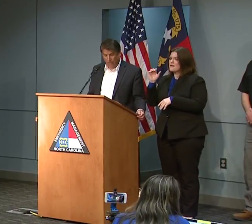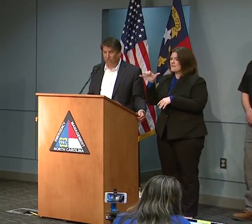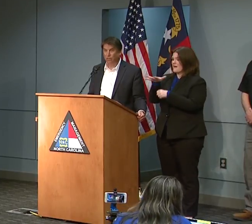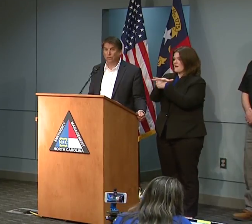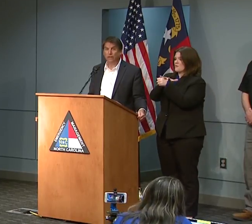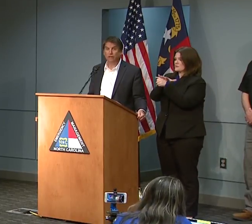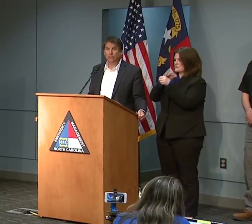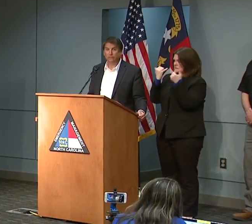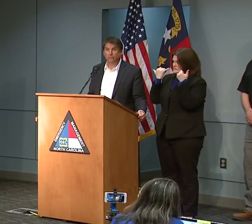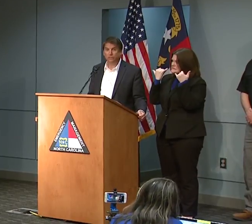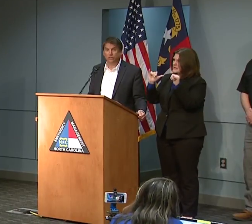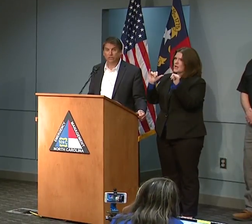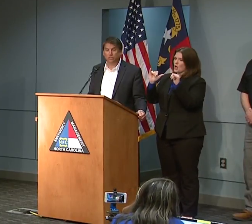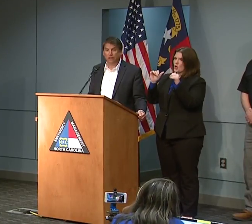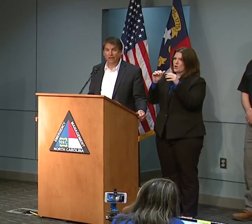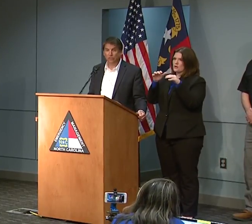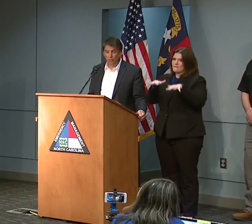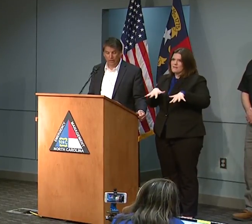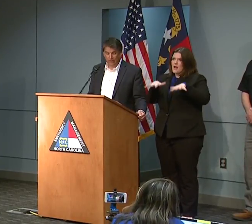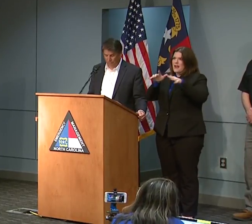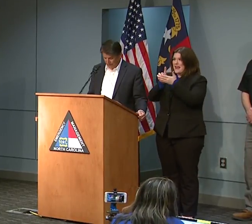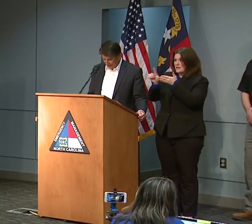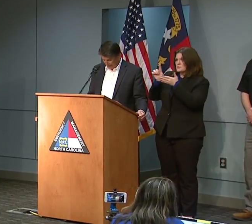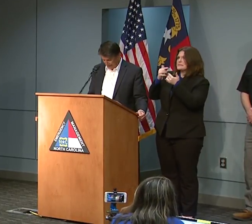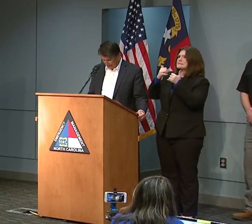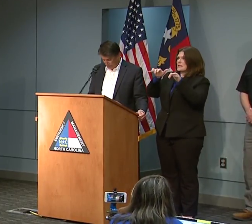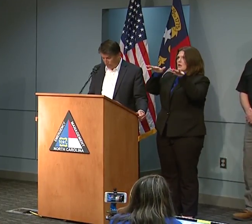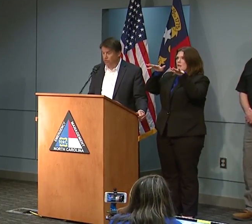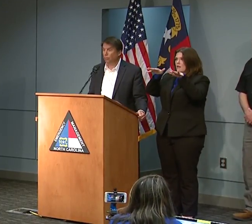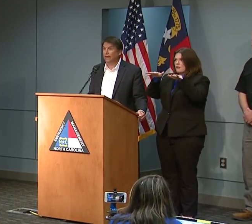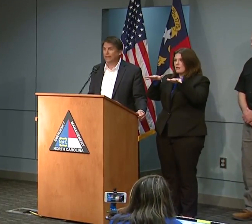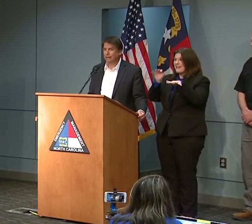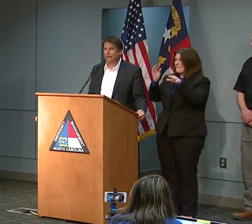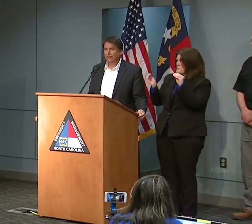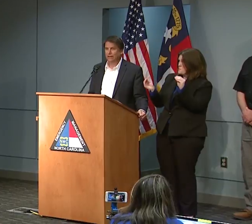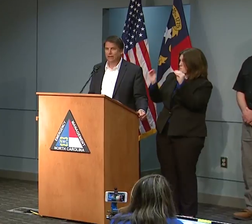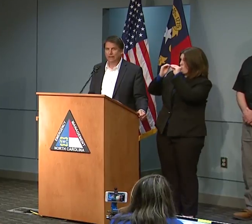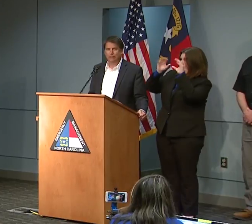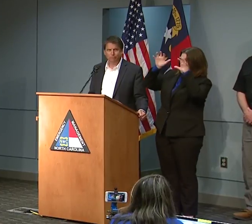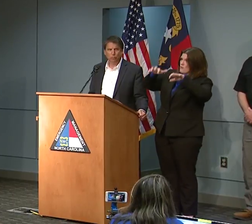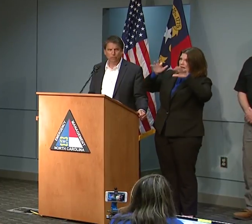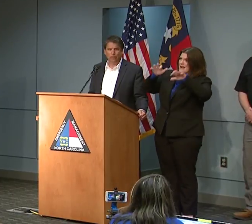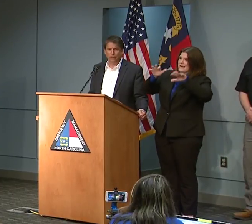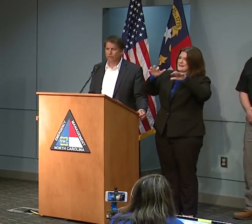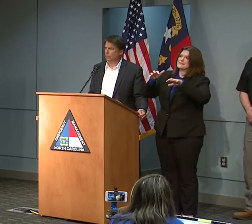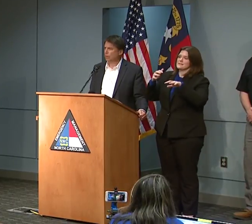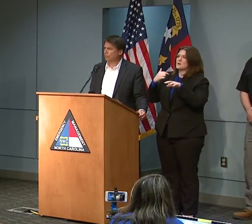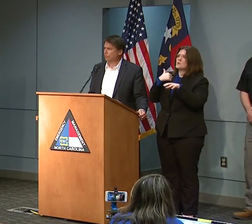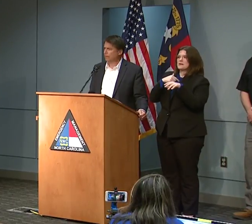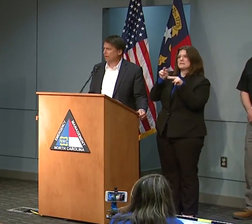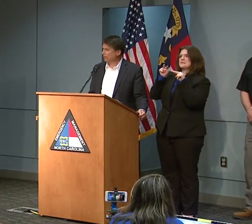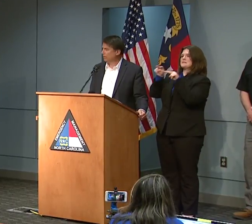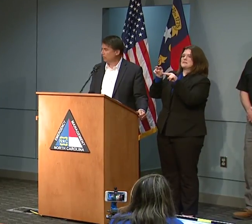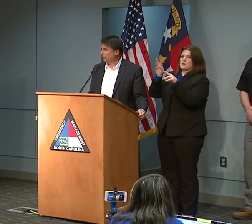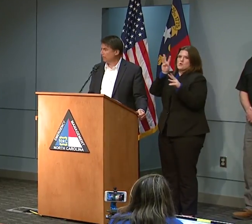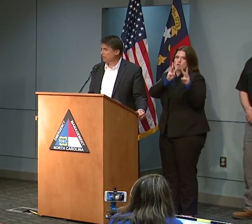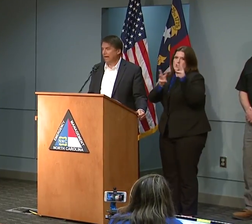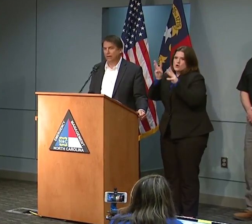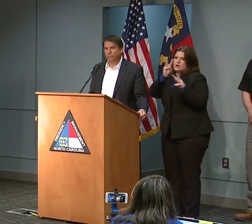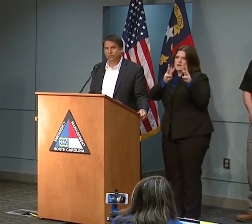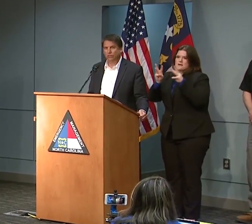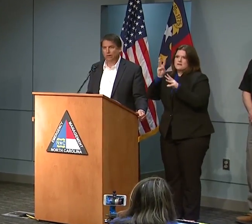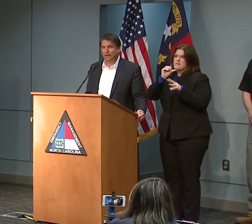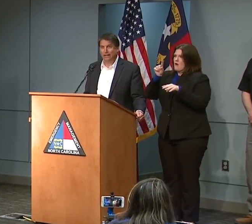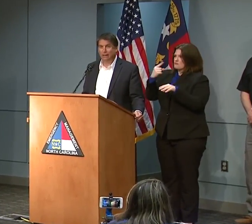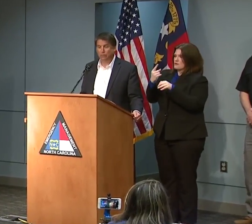which is still recovering from the floods from last week, if they get this much rain, we're very concerned for not only the center of